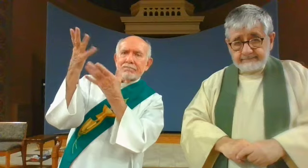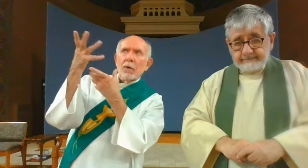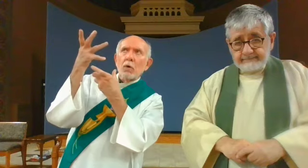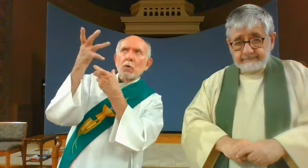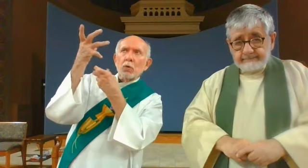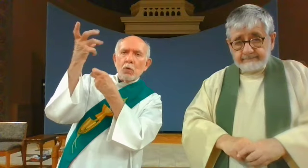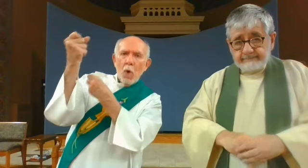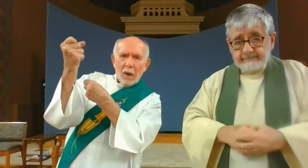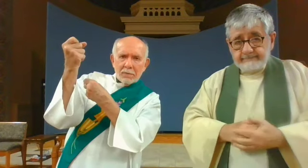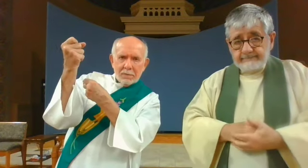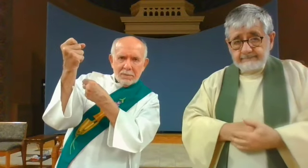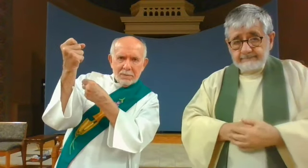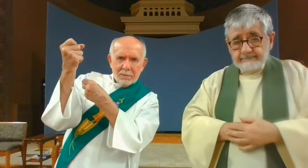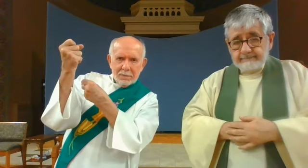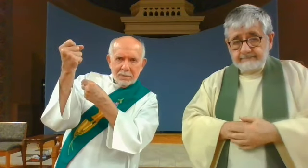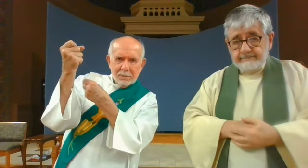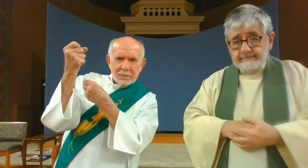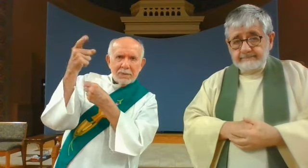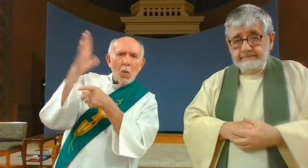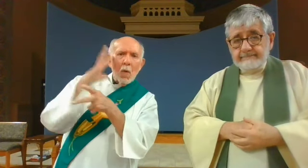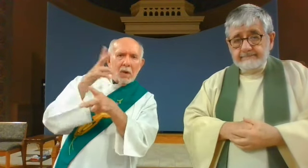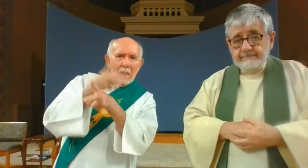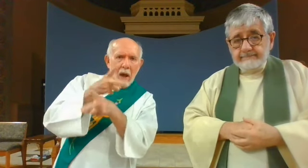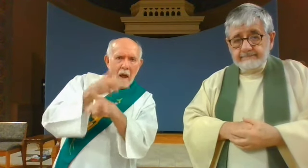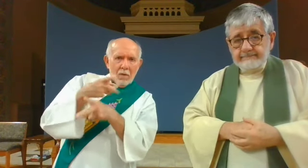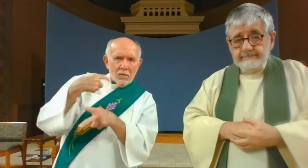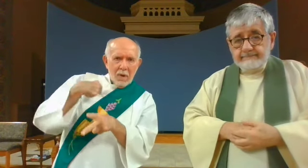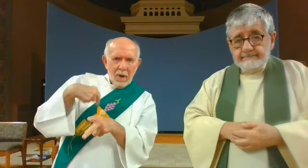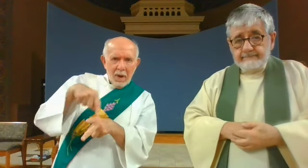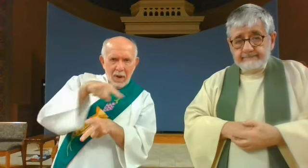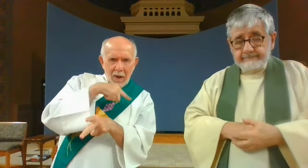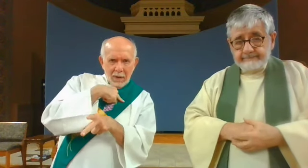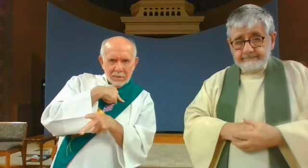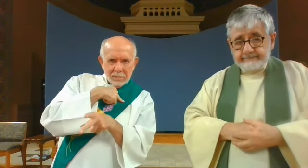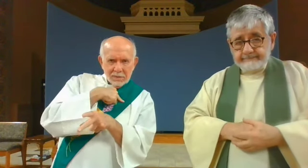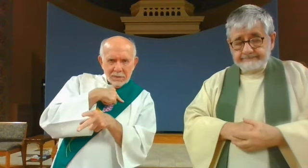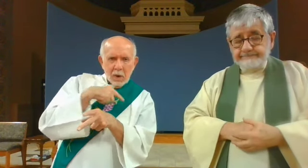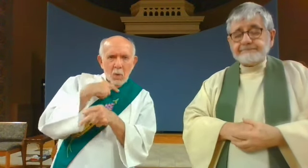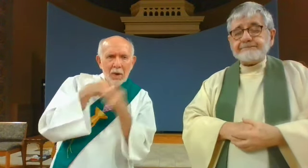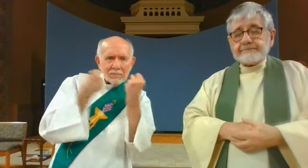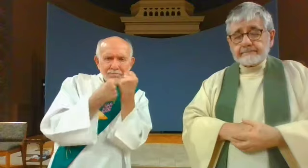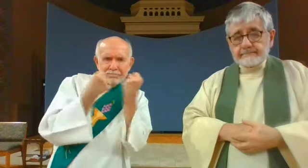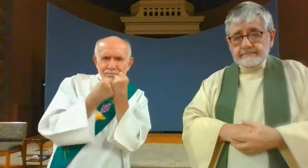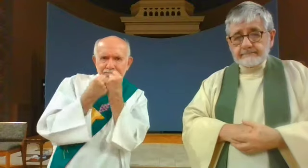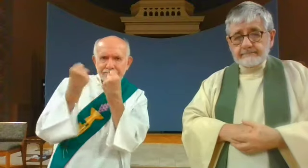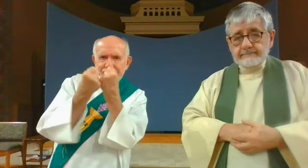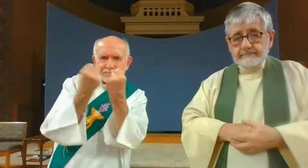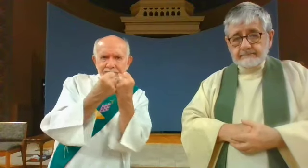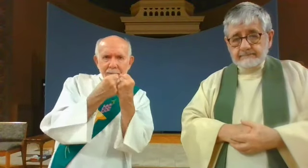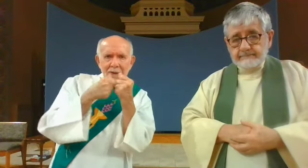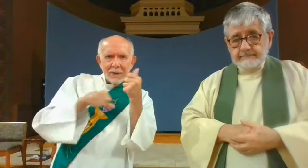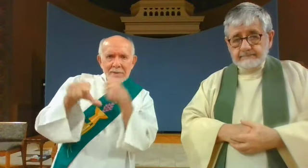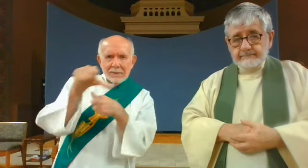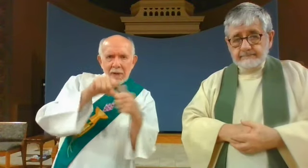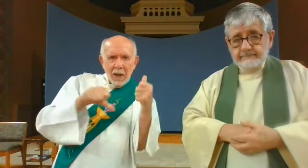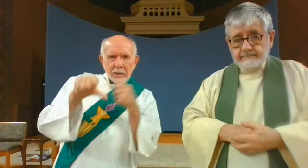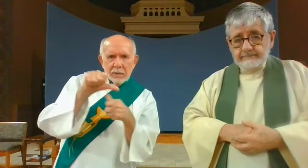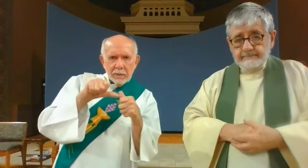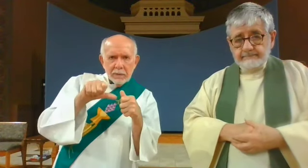may we lift up to the Lord and trust that he will care for us support us as we support those